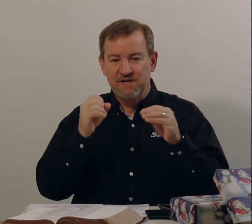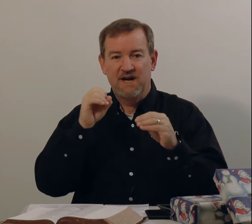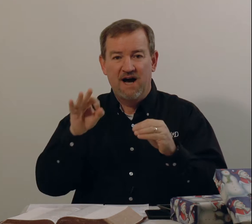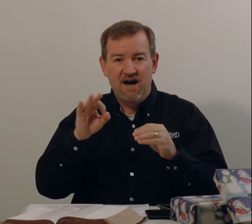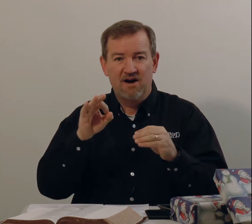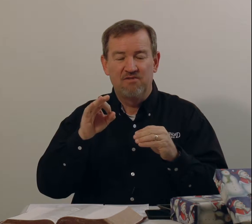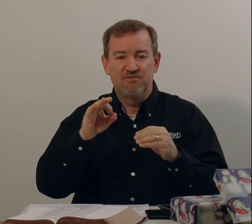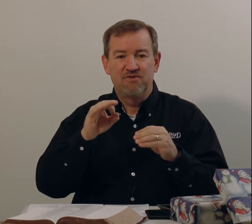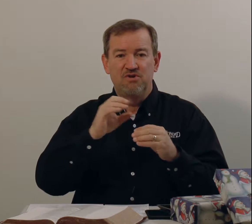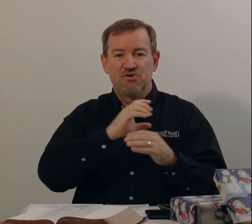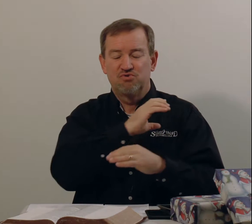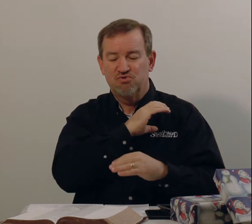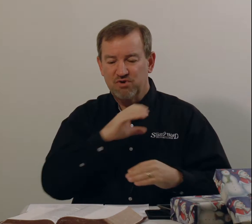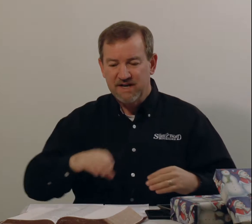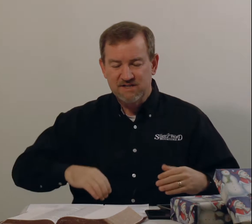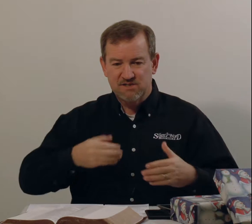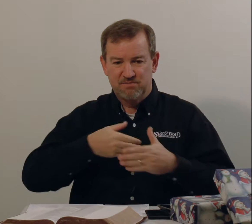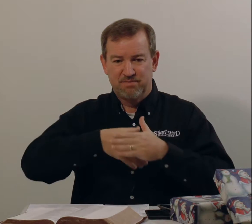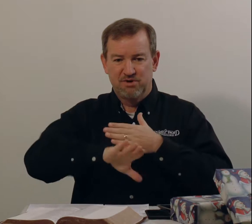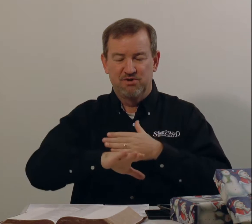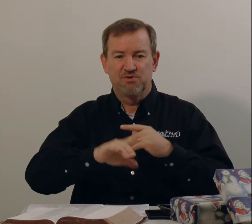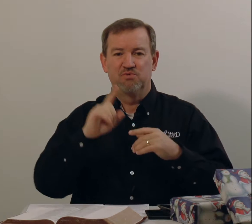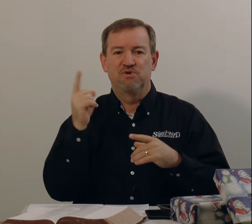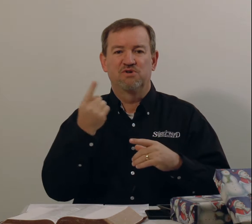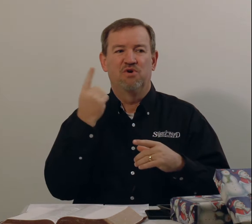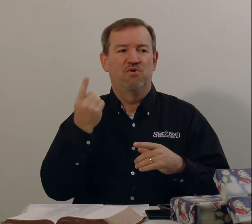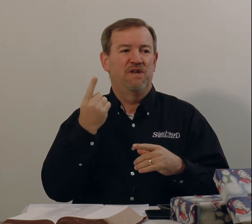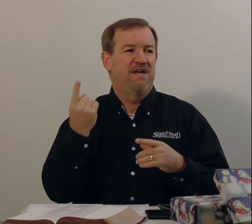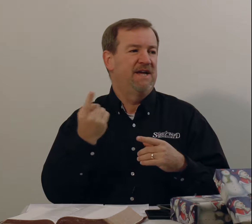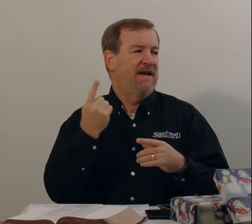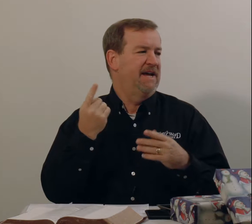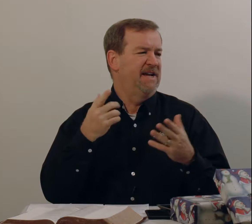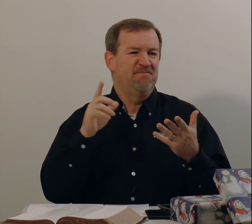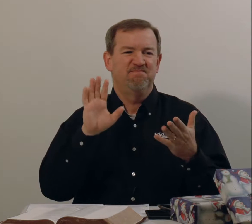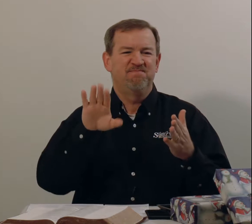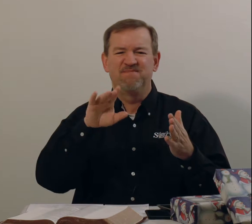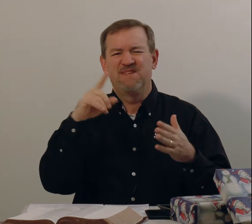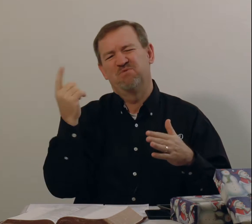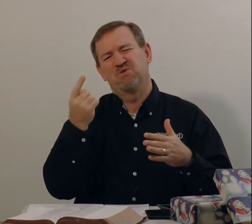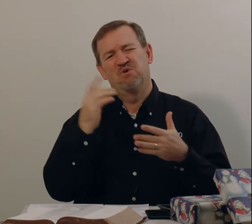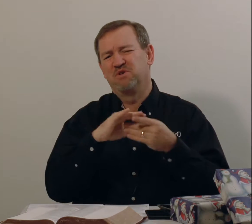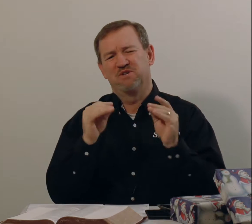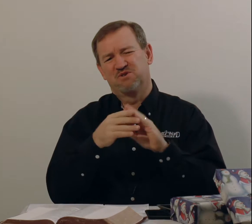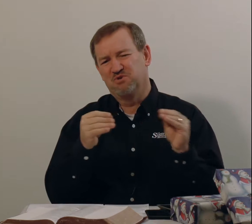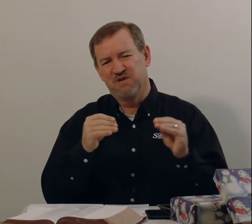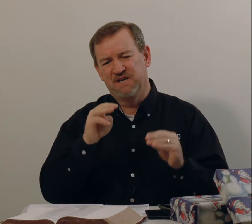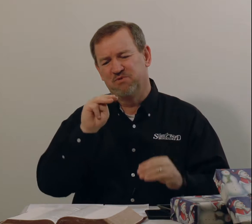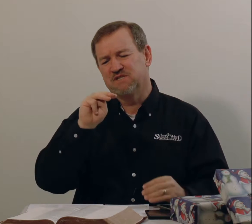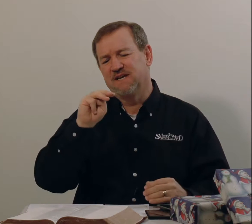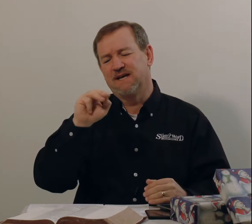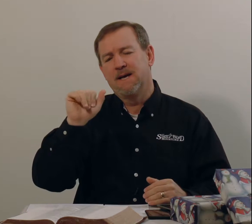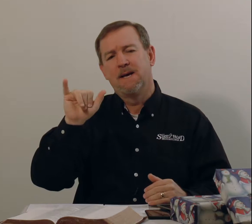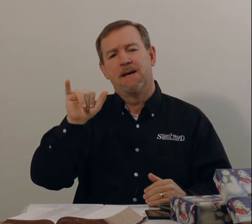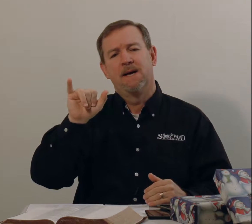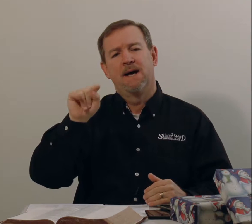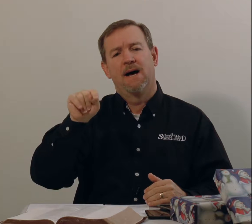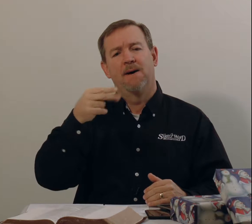of Christ's birth was only a story. It was like a